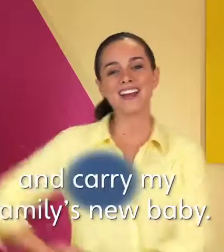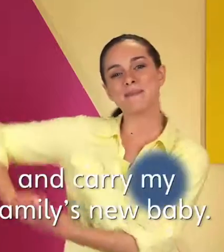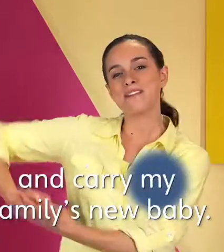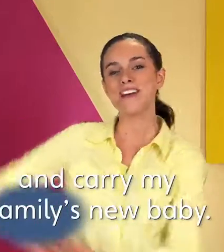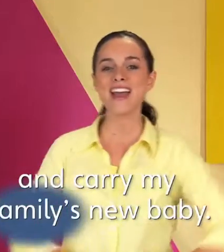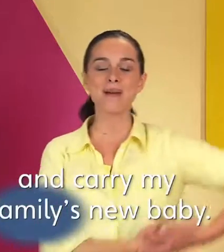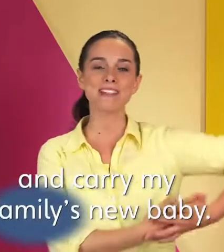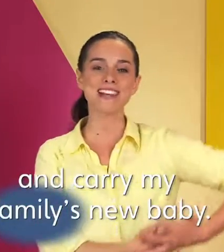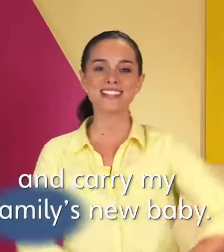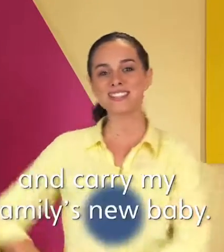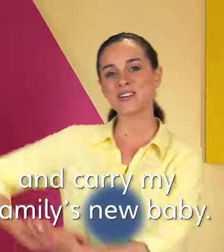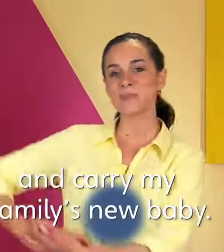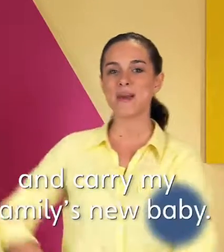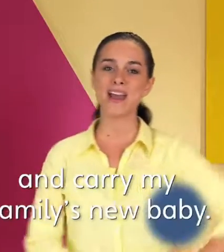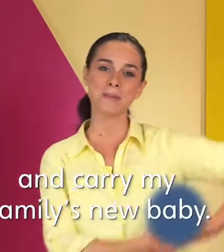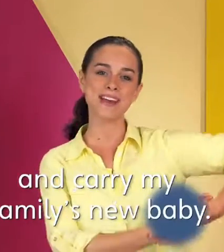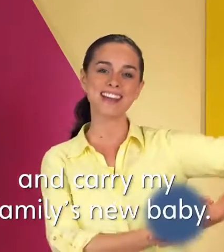carry my family's new baby